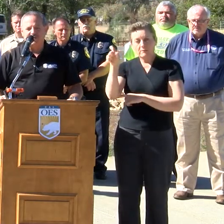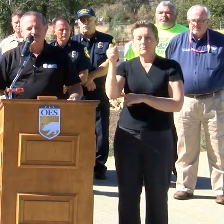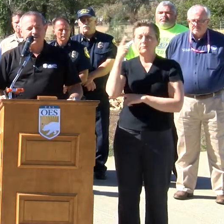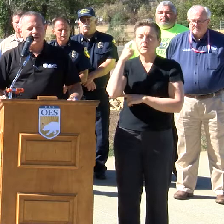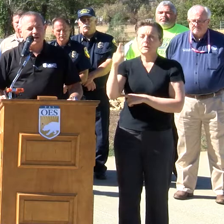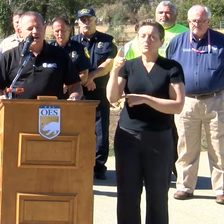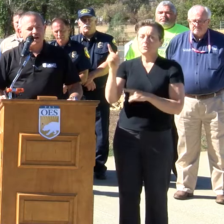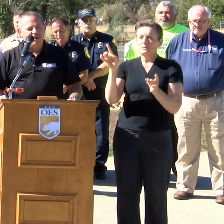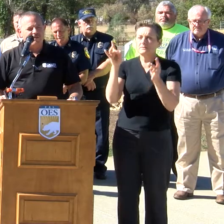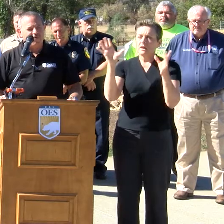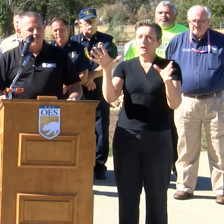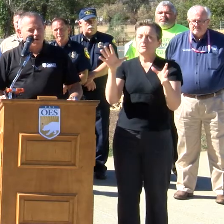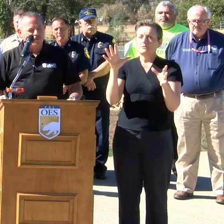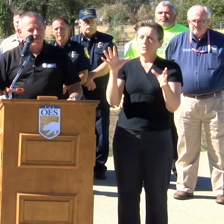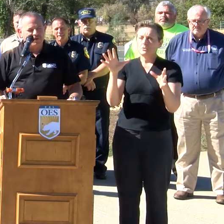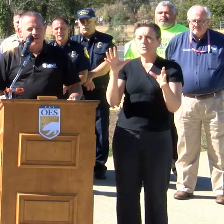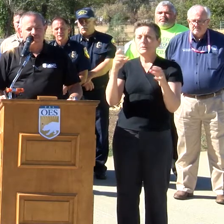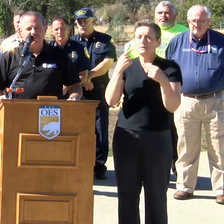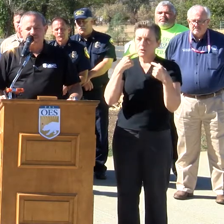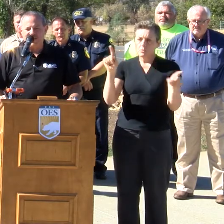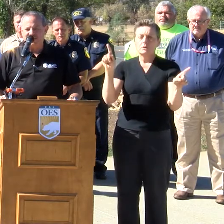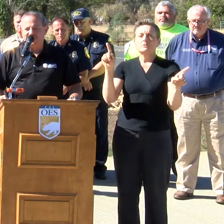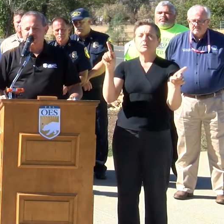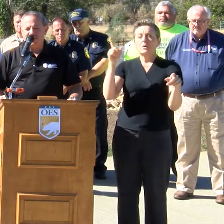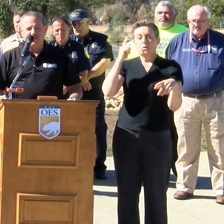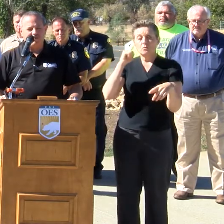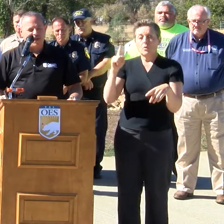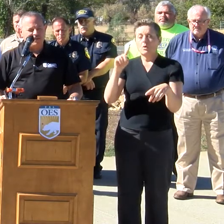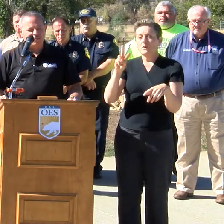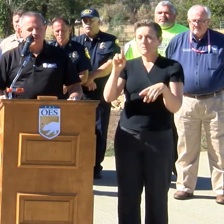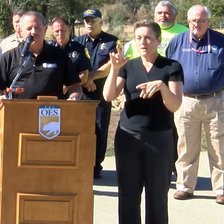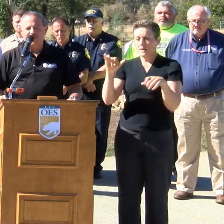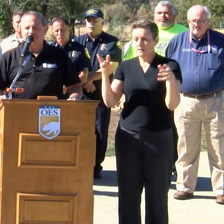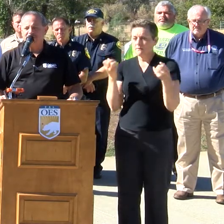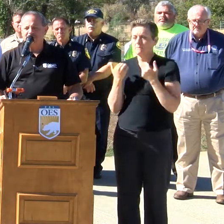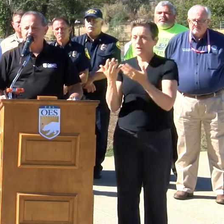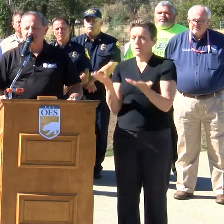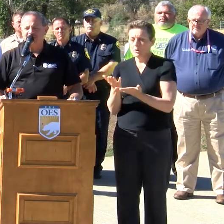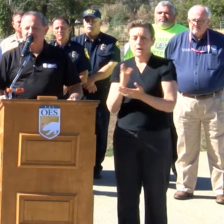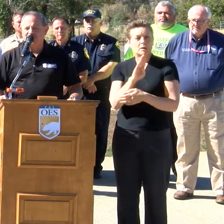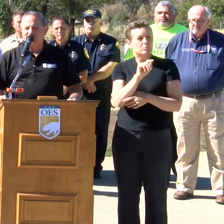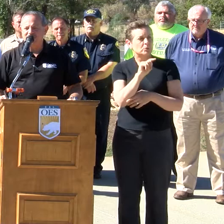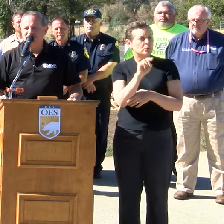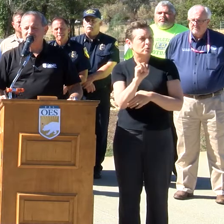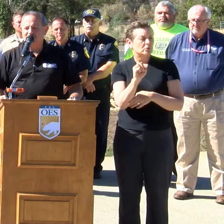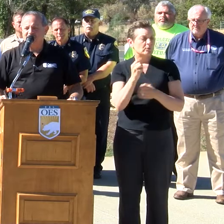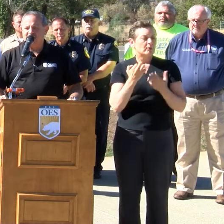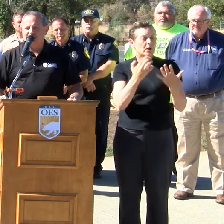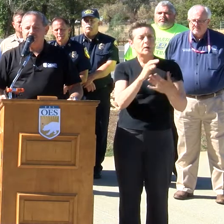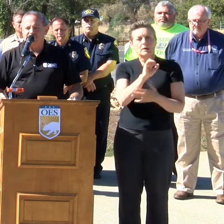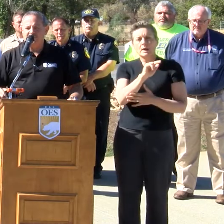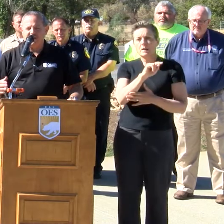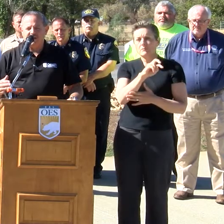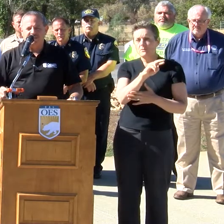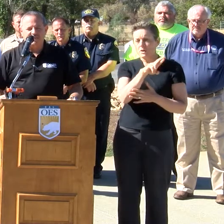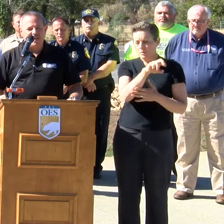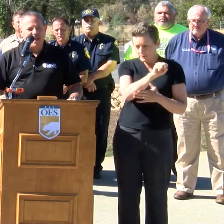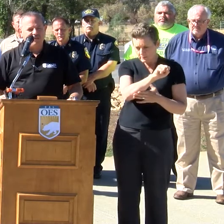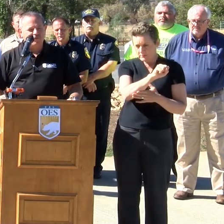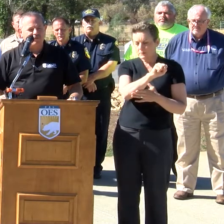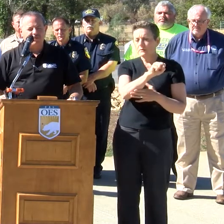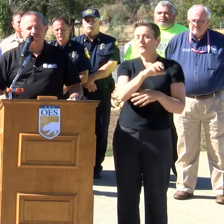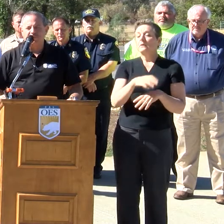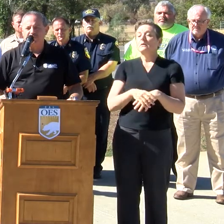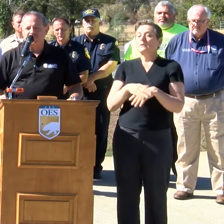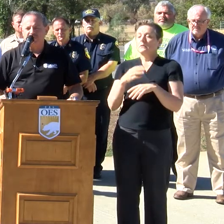declaration for both the Valley Fire here and the Butte Fire in Calaveras. The